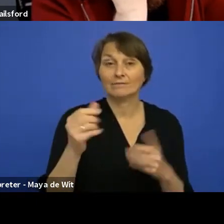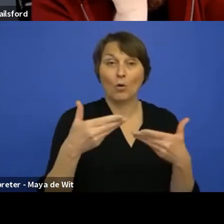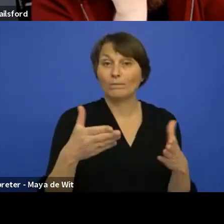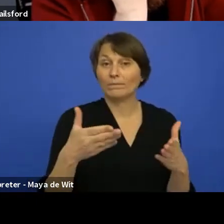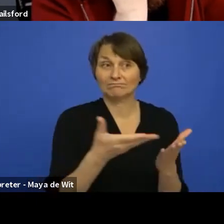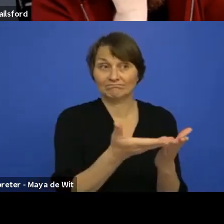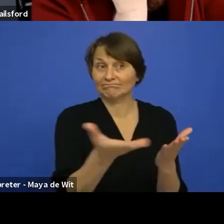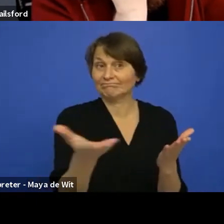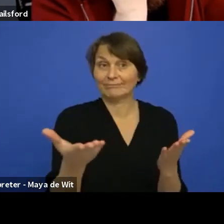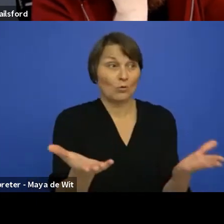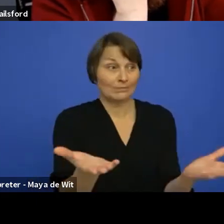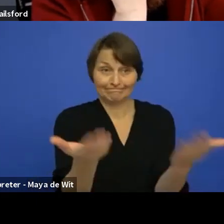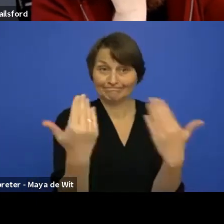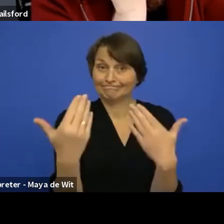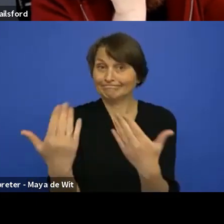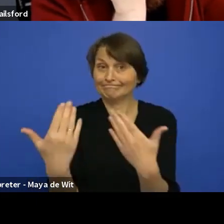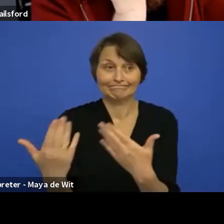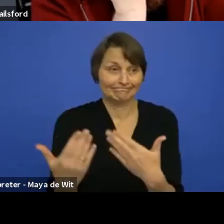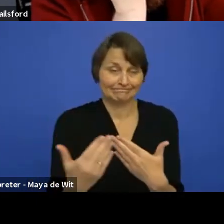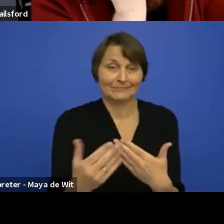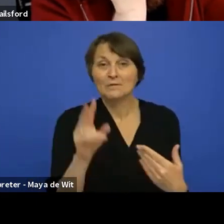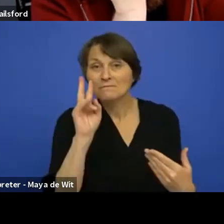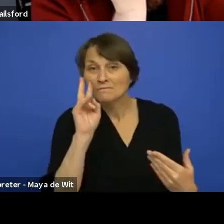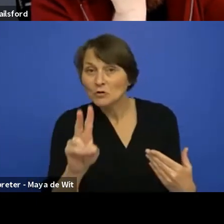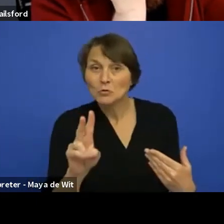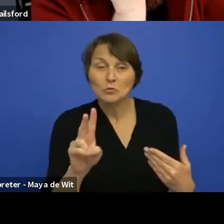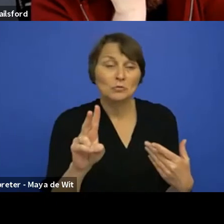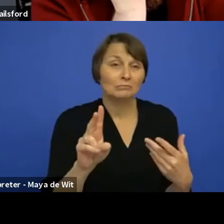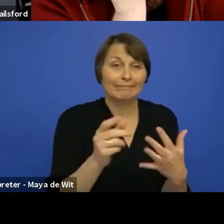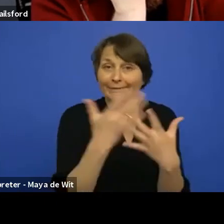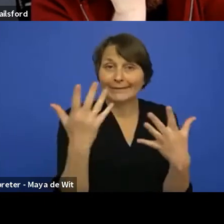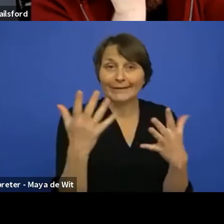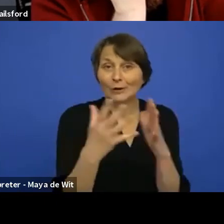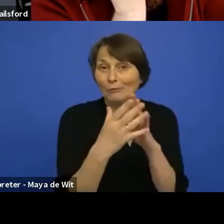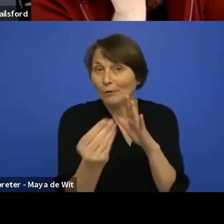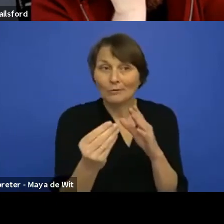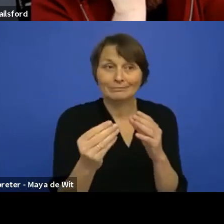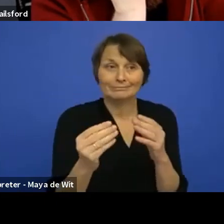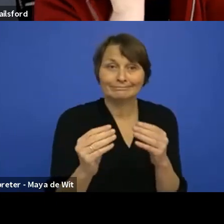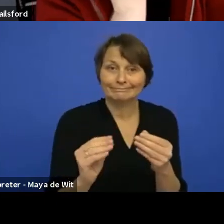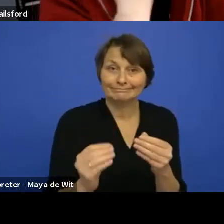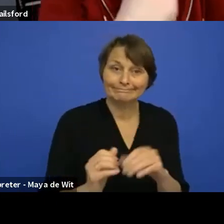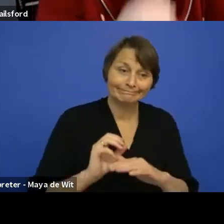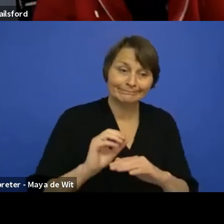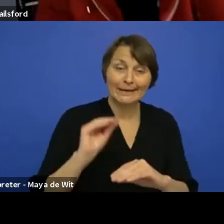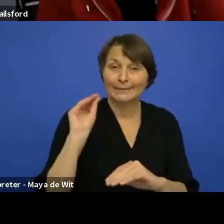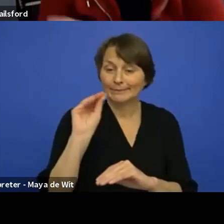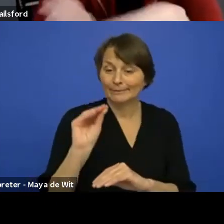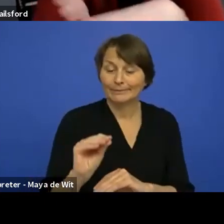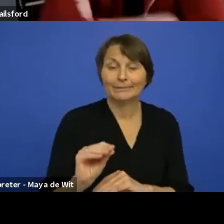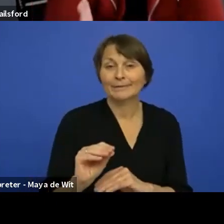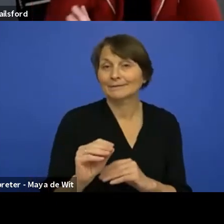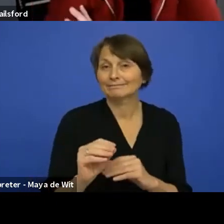Everyone can go view it, clone it, create issues, even create a PR. Uh, so, so